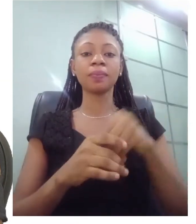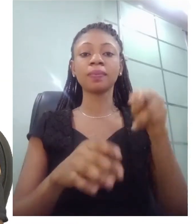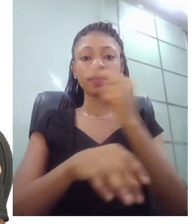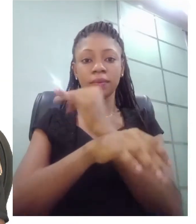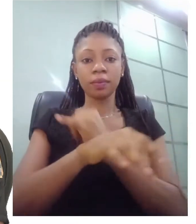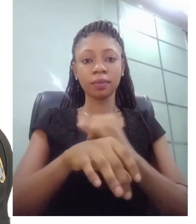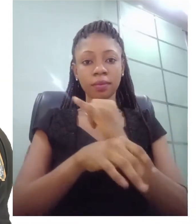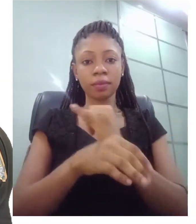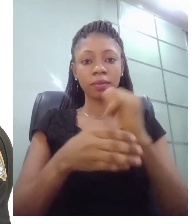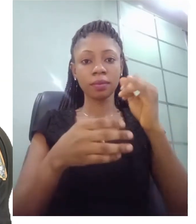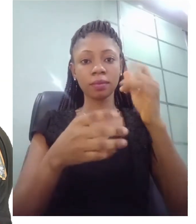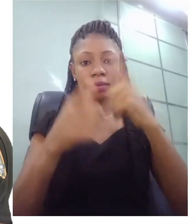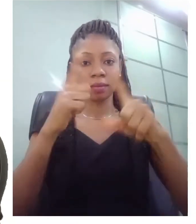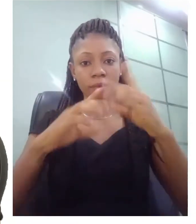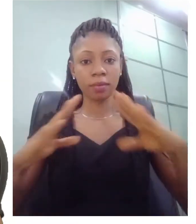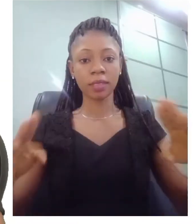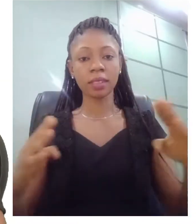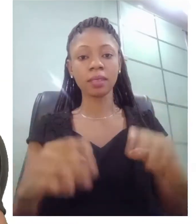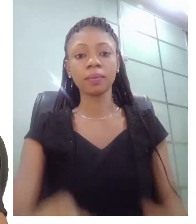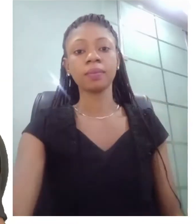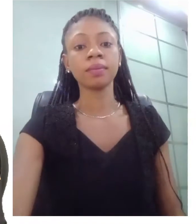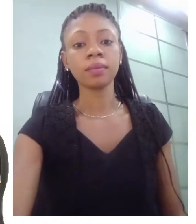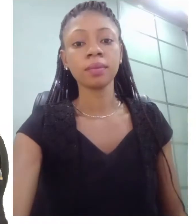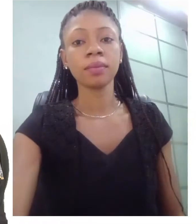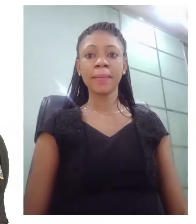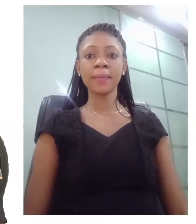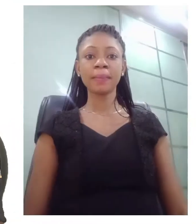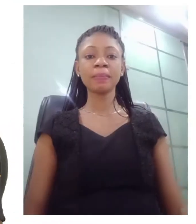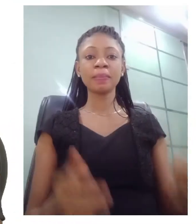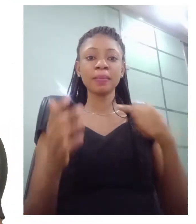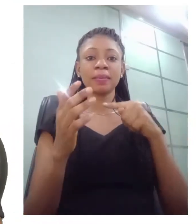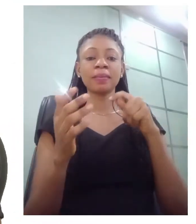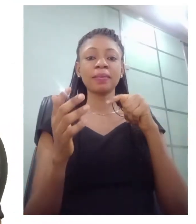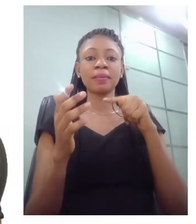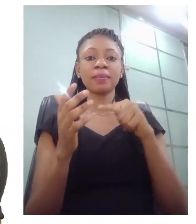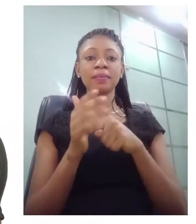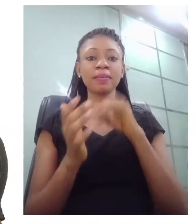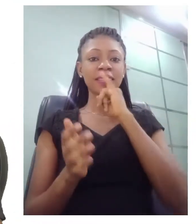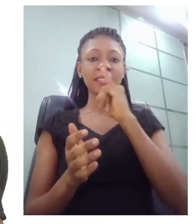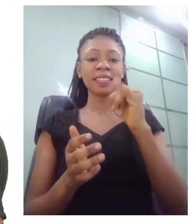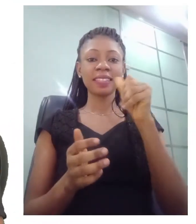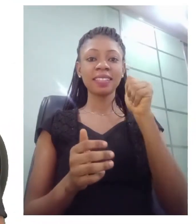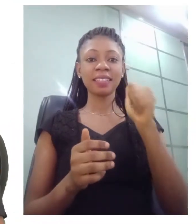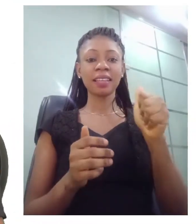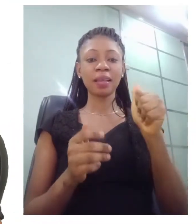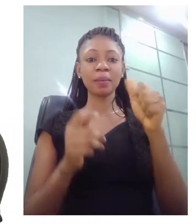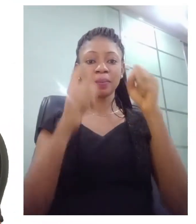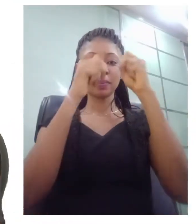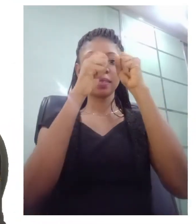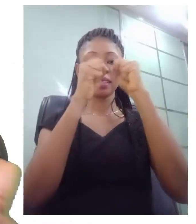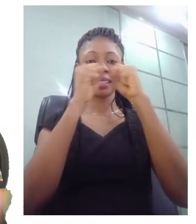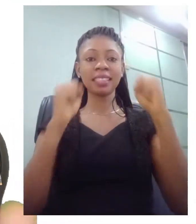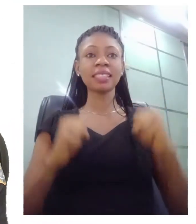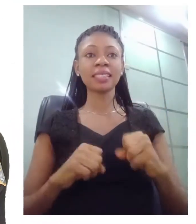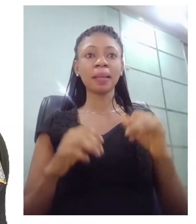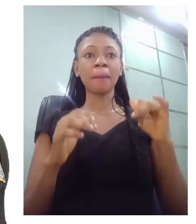This is a system and it goes this way